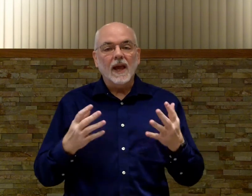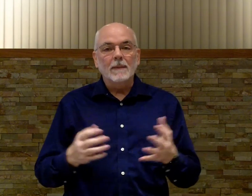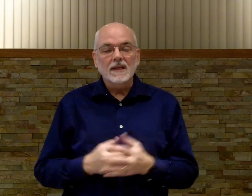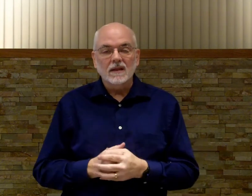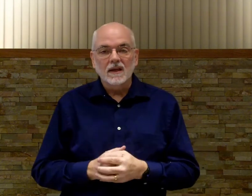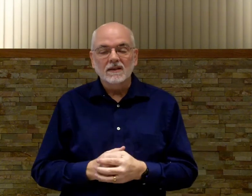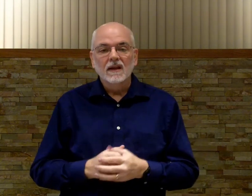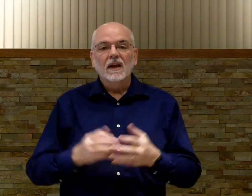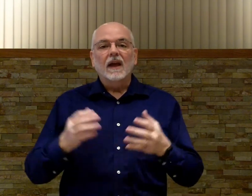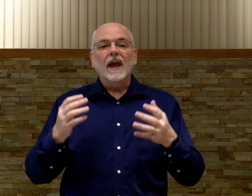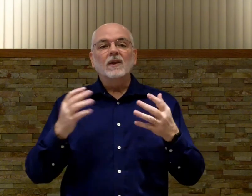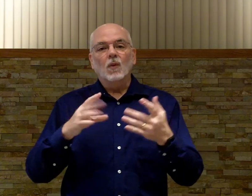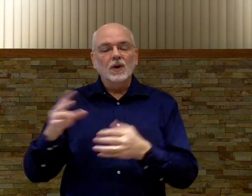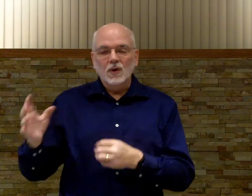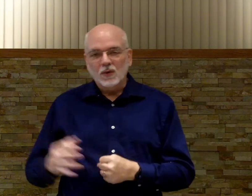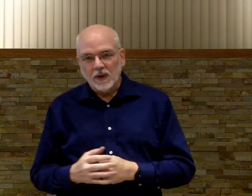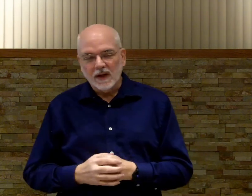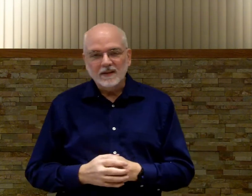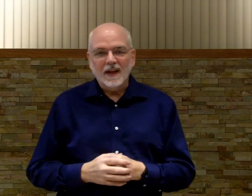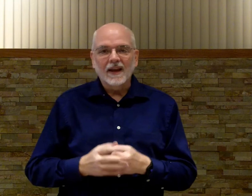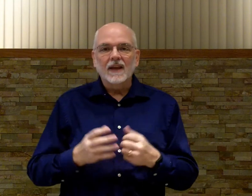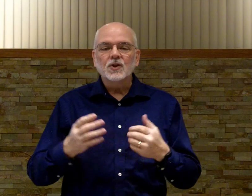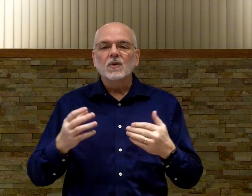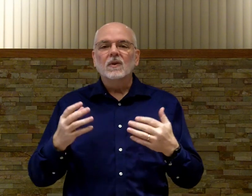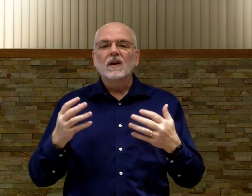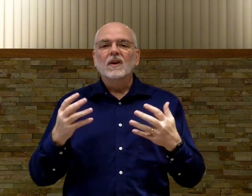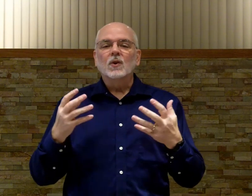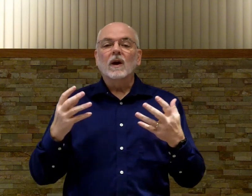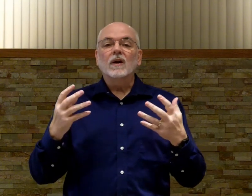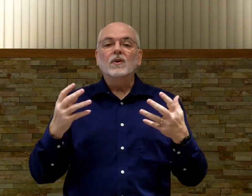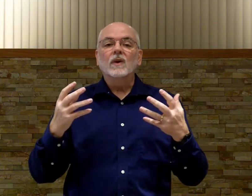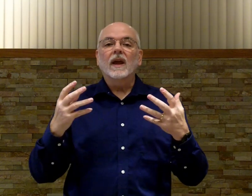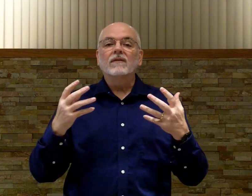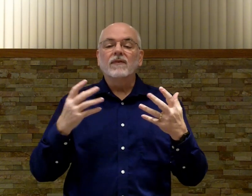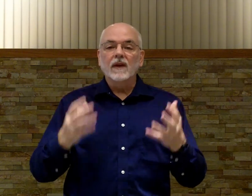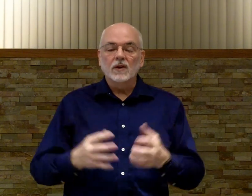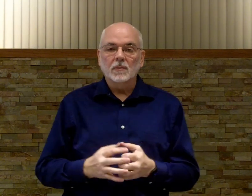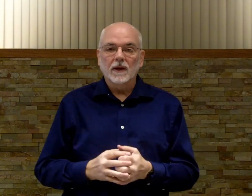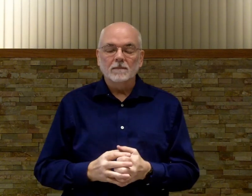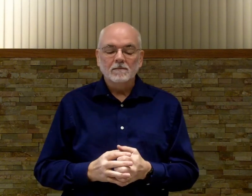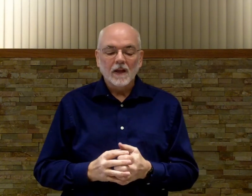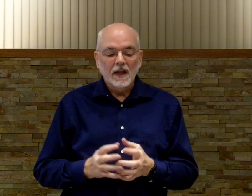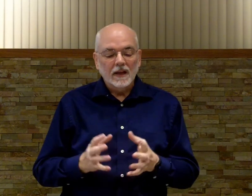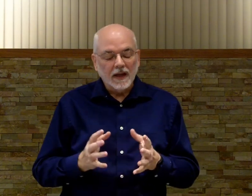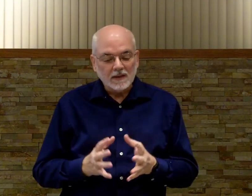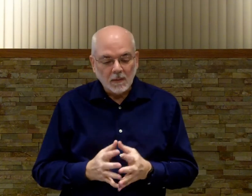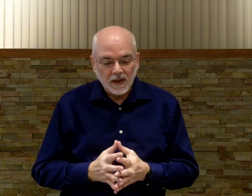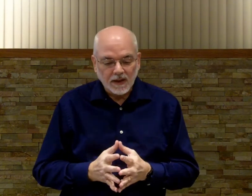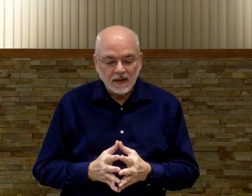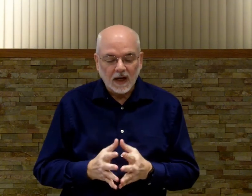ABCs and the 1 2 3s and get you to where you can fingerspell. Now some of the things that